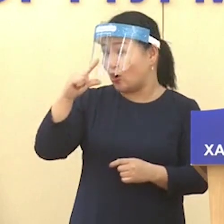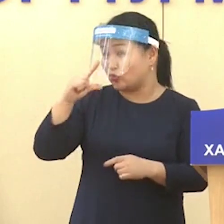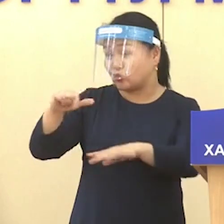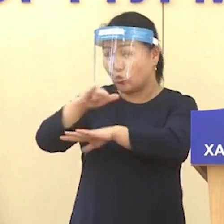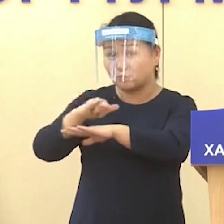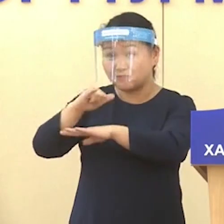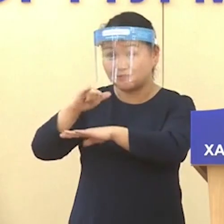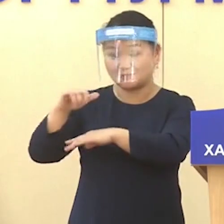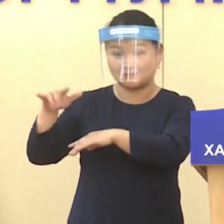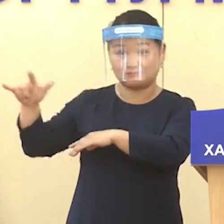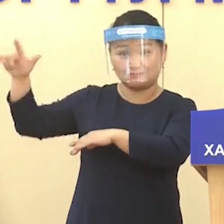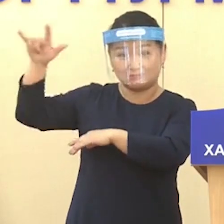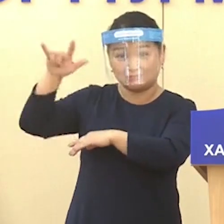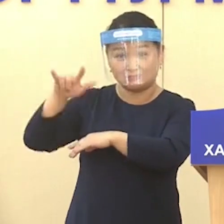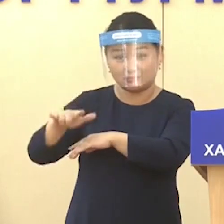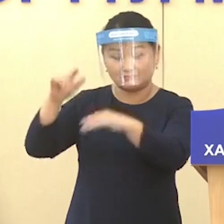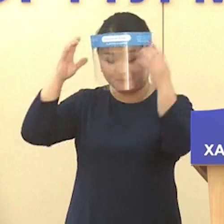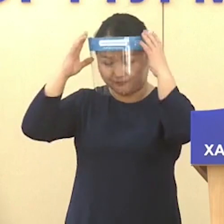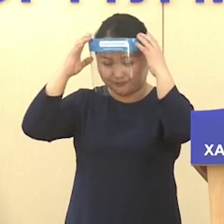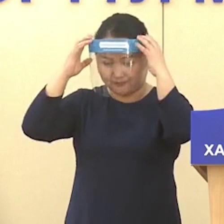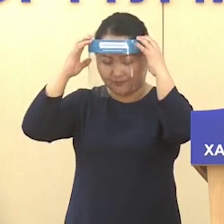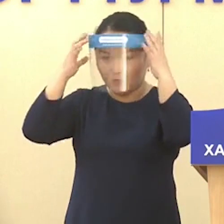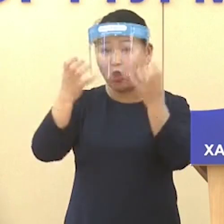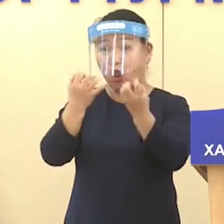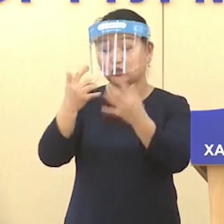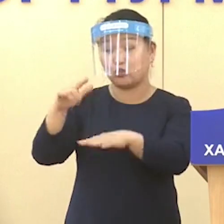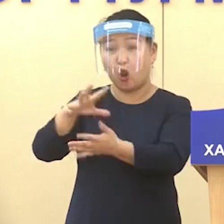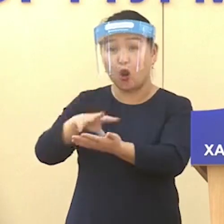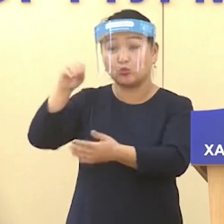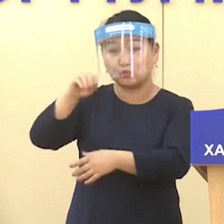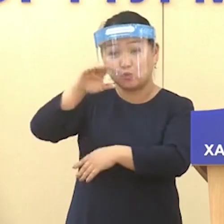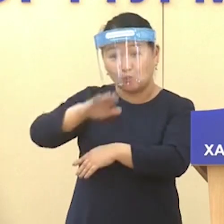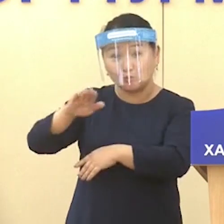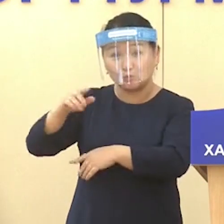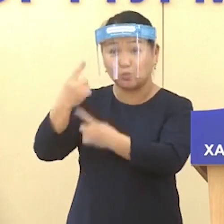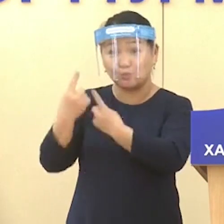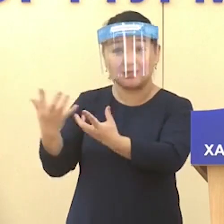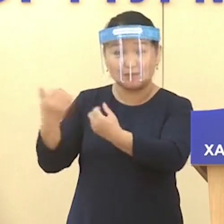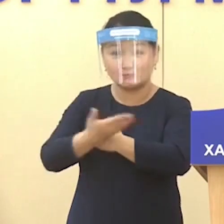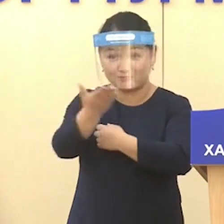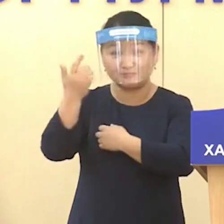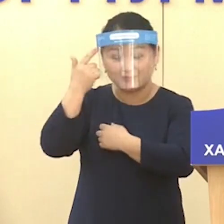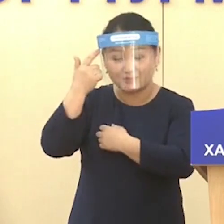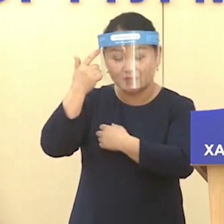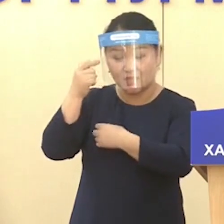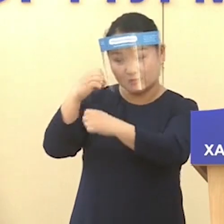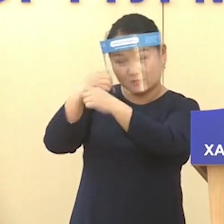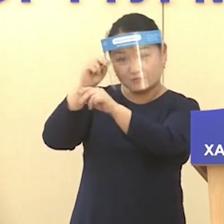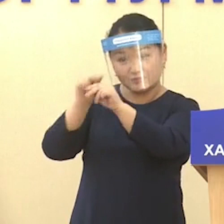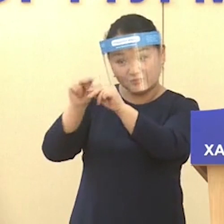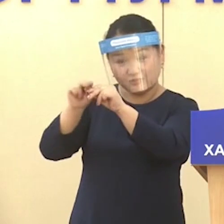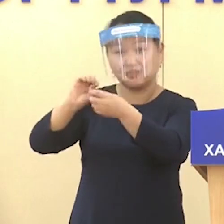as a result of repeated testing moreover 18 Mongolian military students who arrived from Russia yesterday